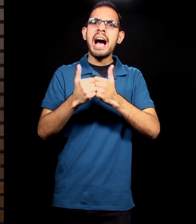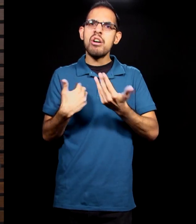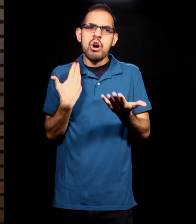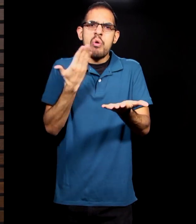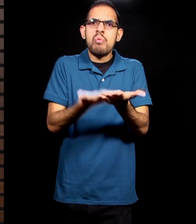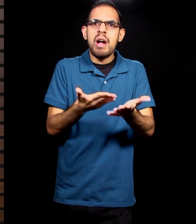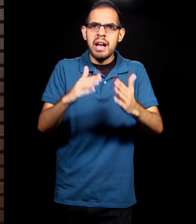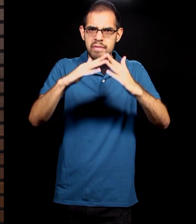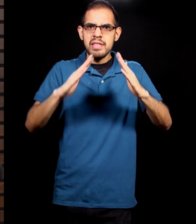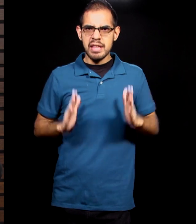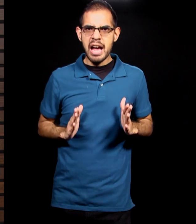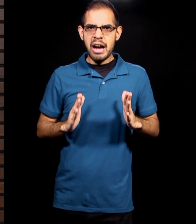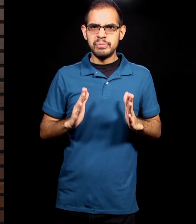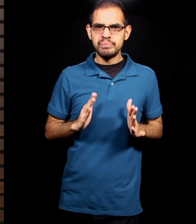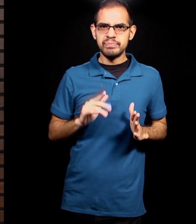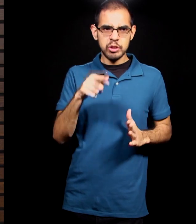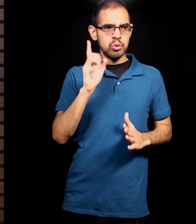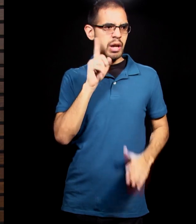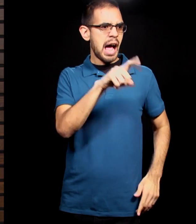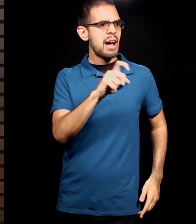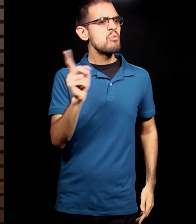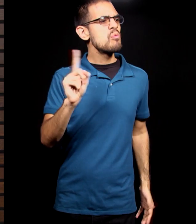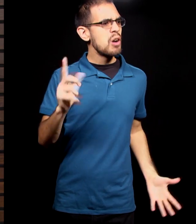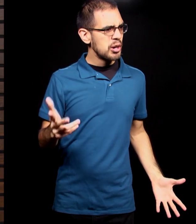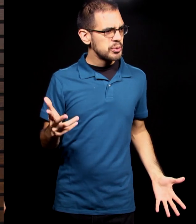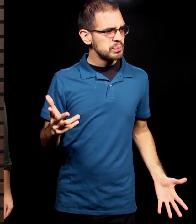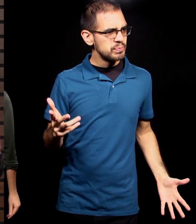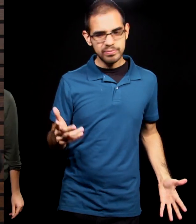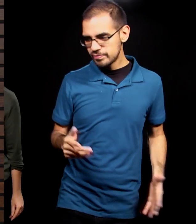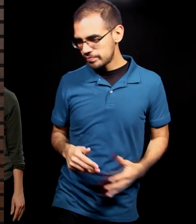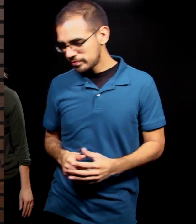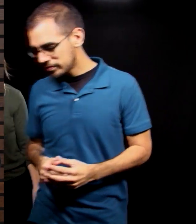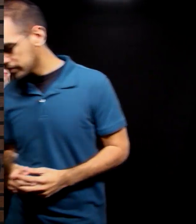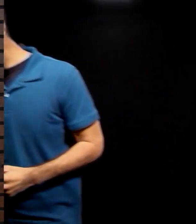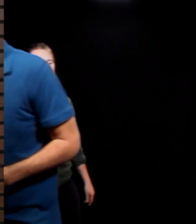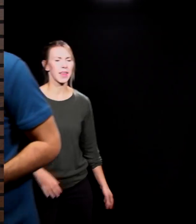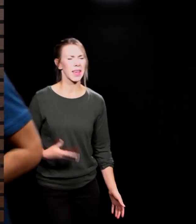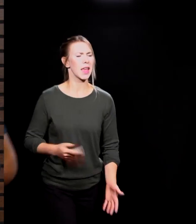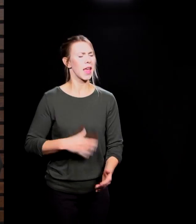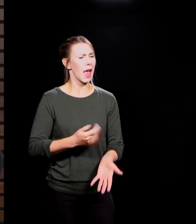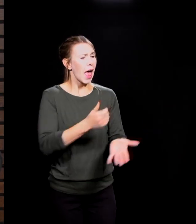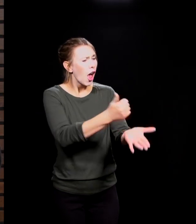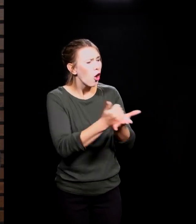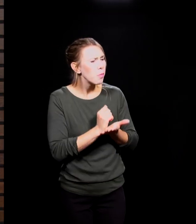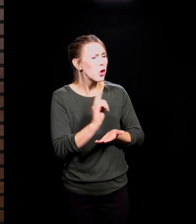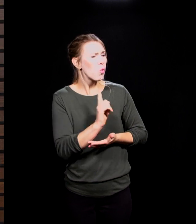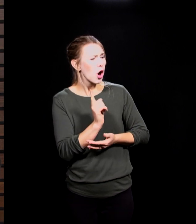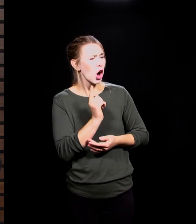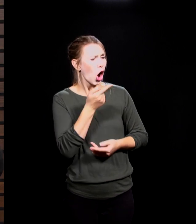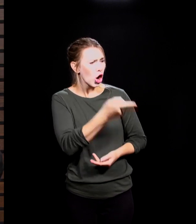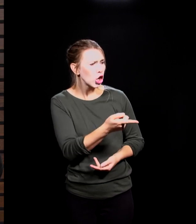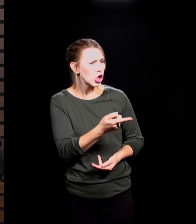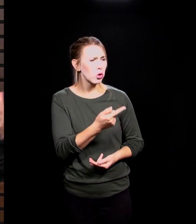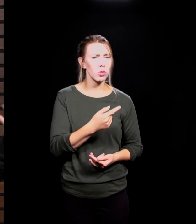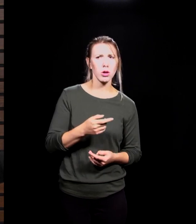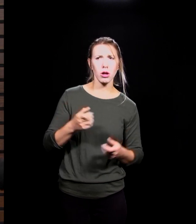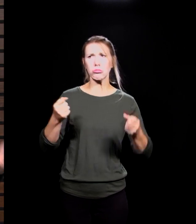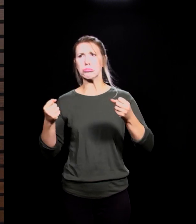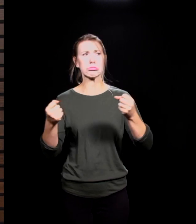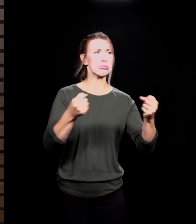would ask, where are you? Right? Where are you? Help me navigate where you are. Help me find some landmarks so I can get you to where